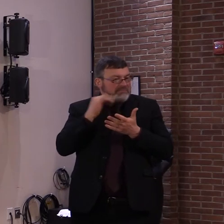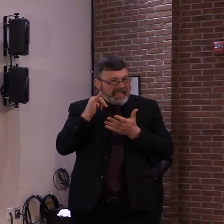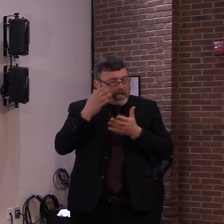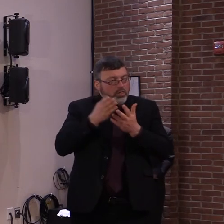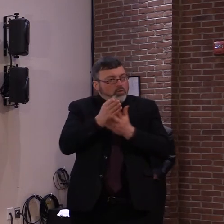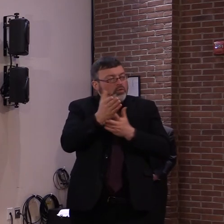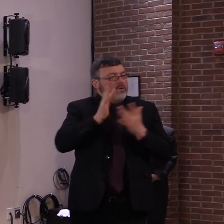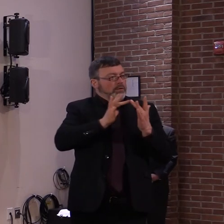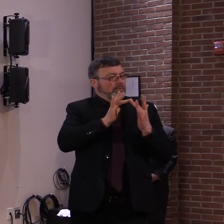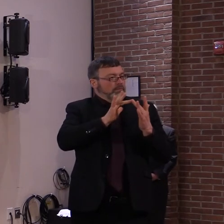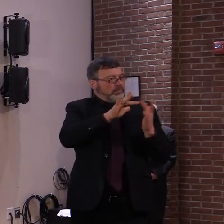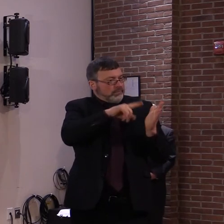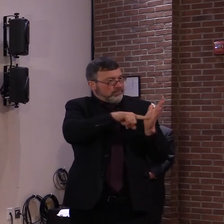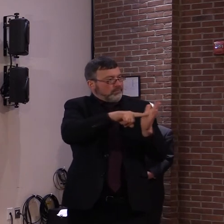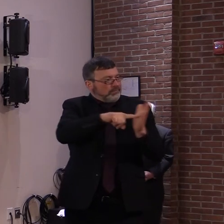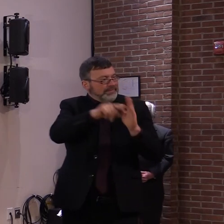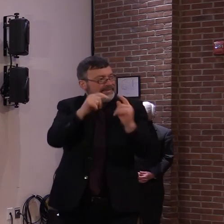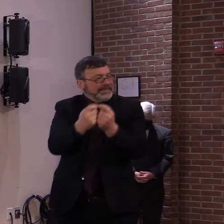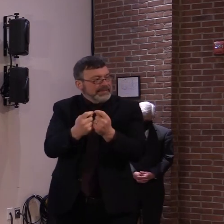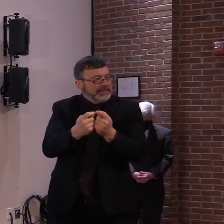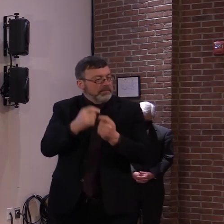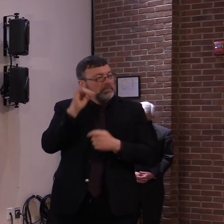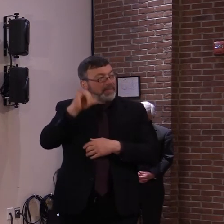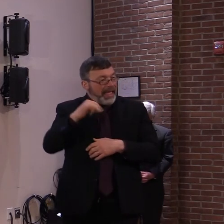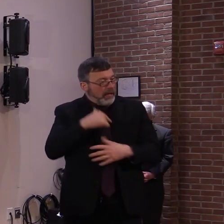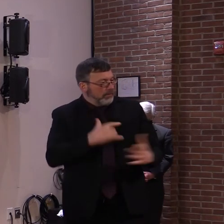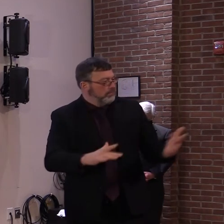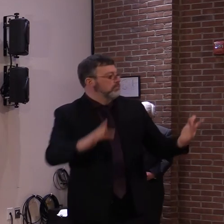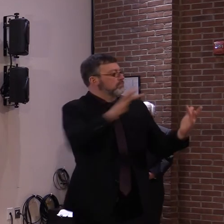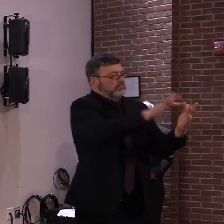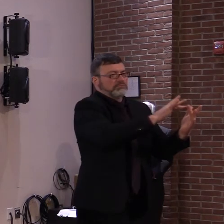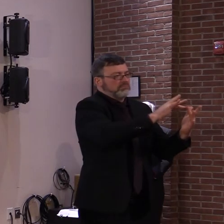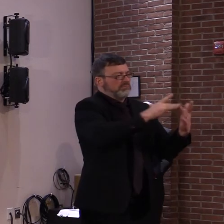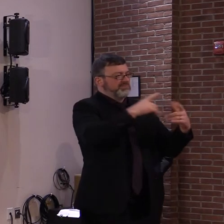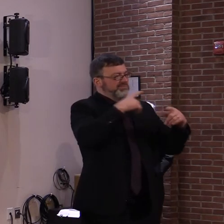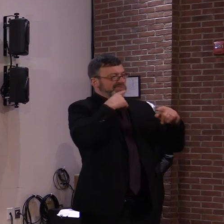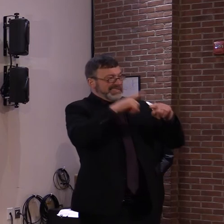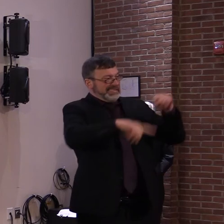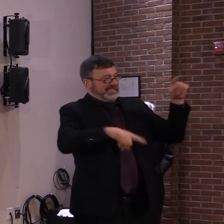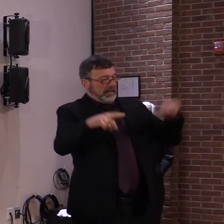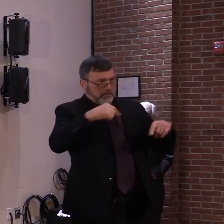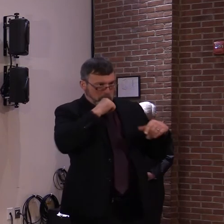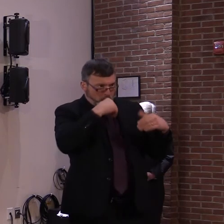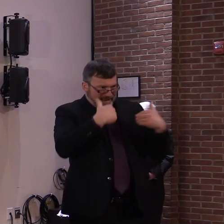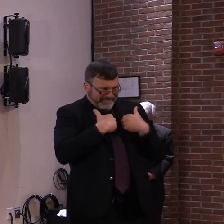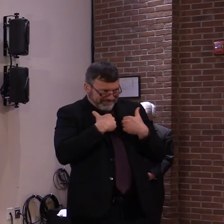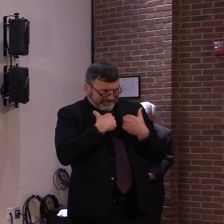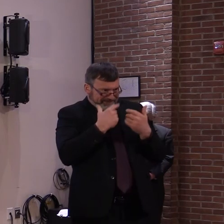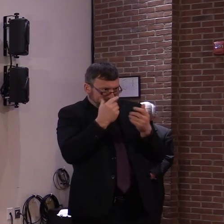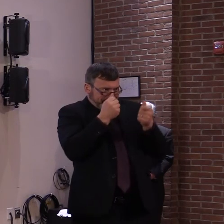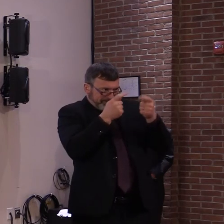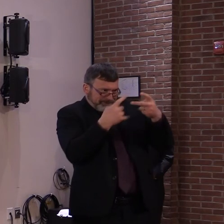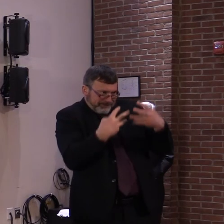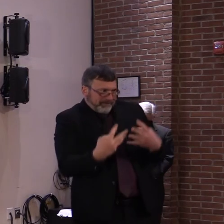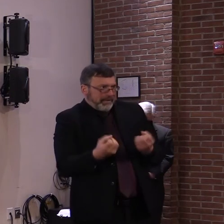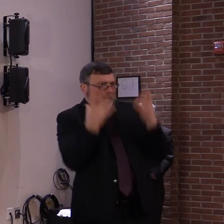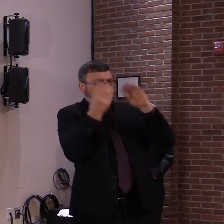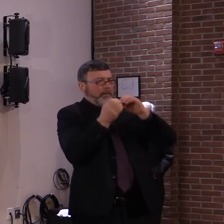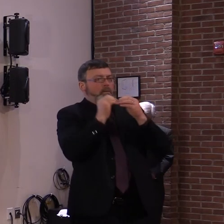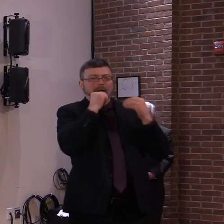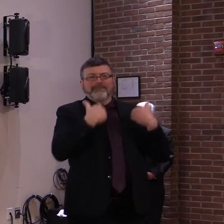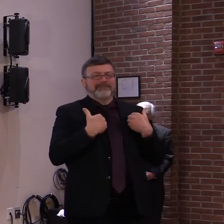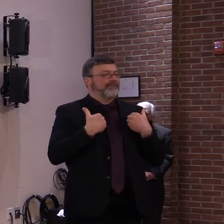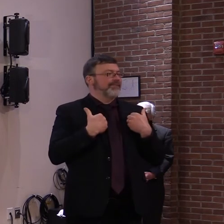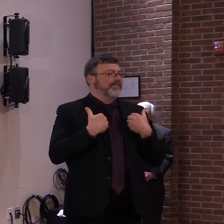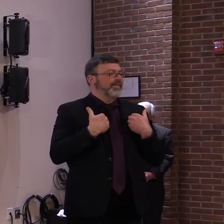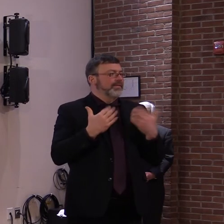up based on what they're learning in their investigations. So it's a variety. I don't know the number. But, you know, I would say that it's fair to say